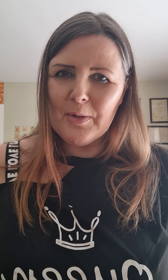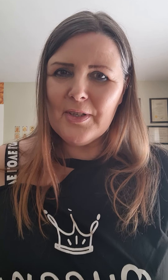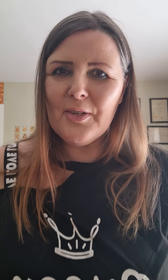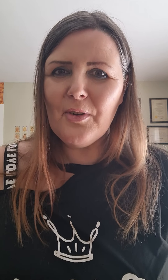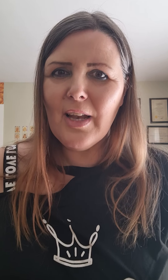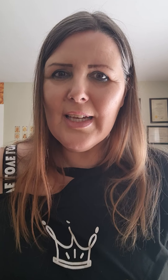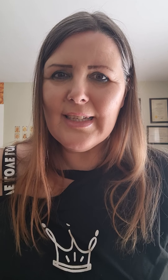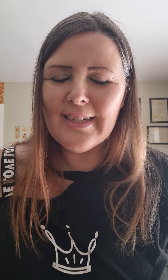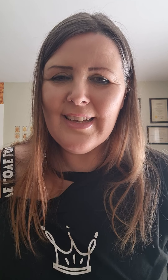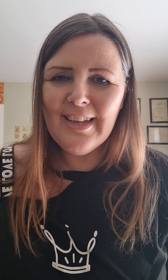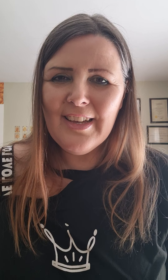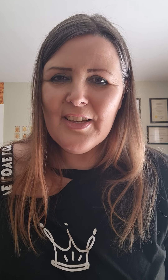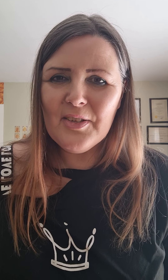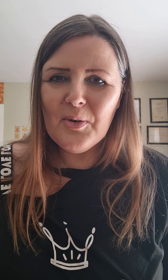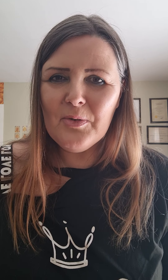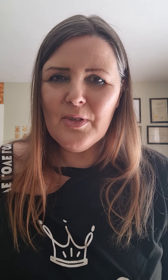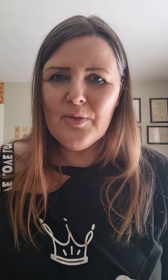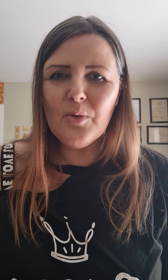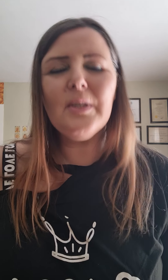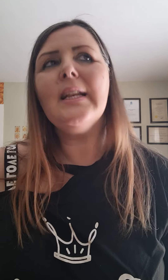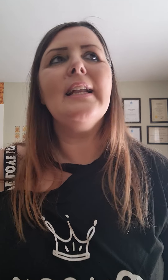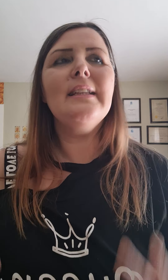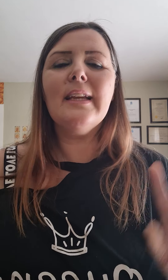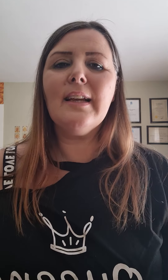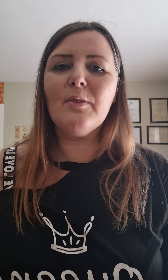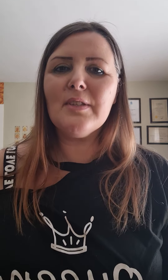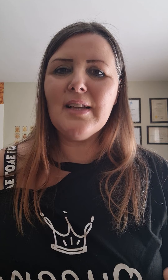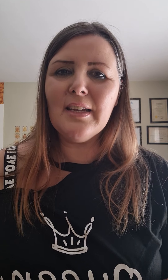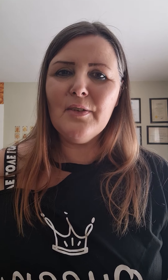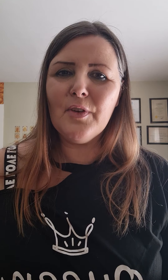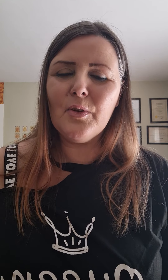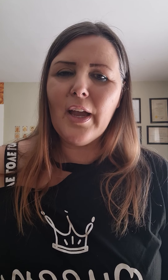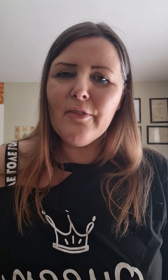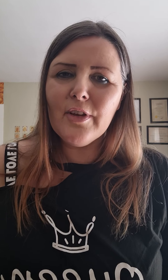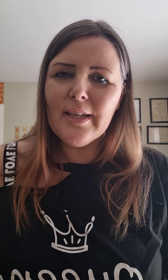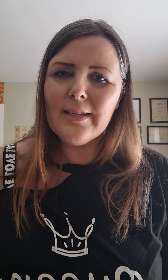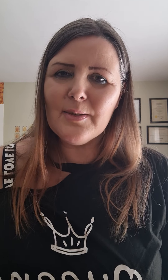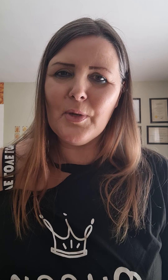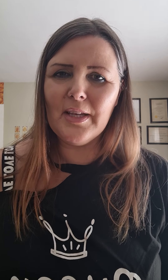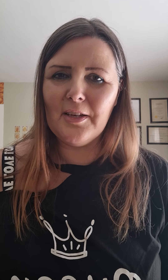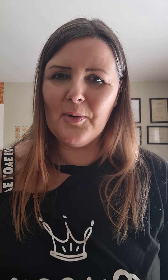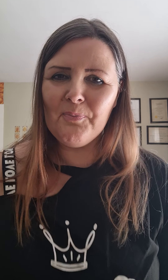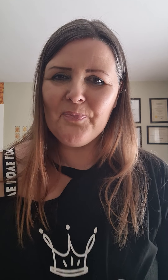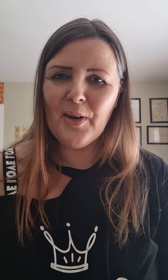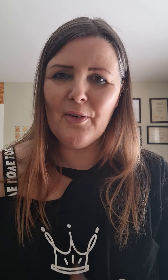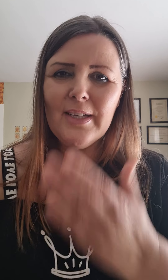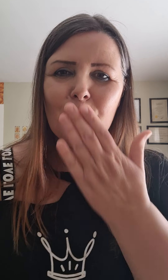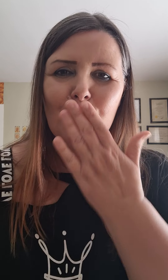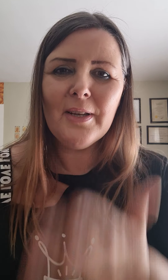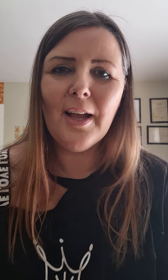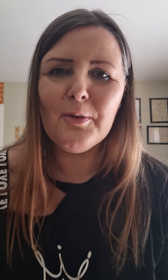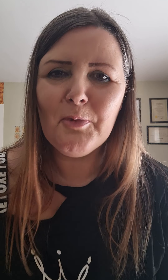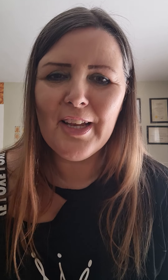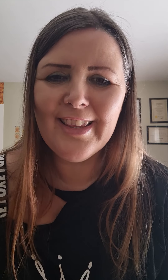To your light You don't need anything outside of you Everything is within you Out of breath